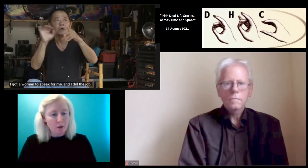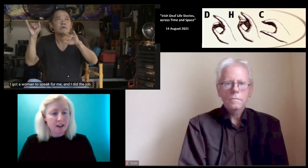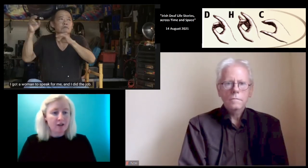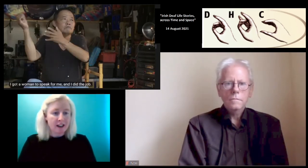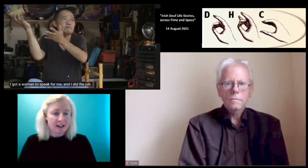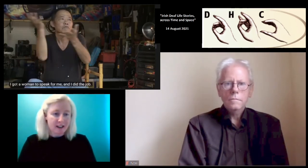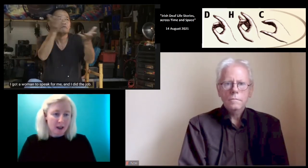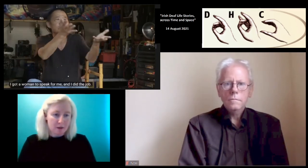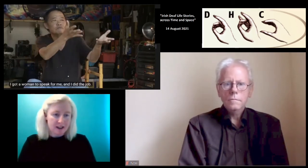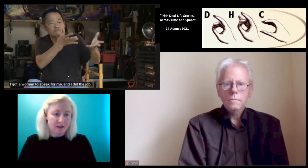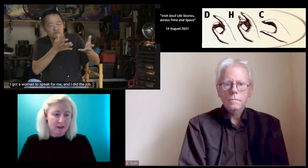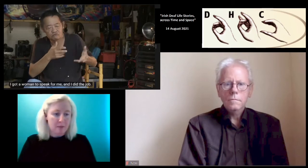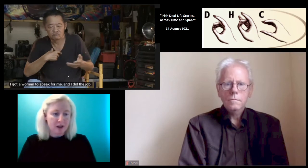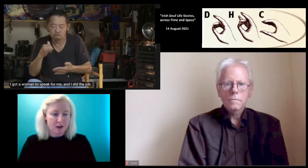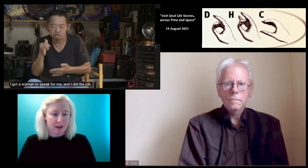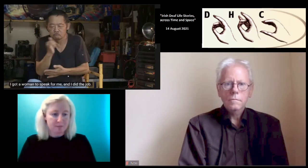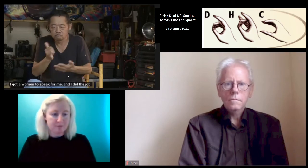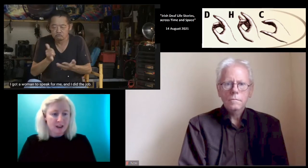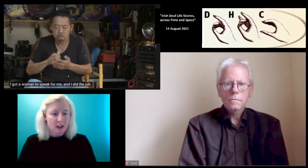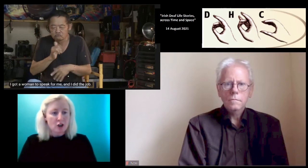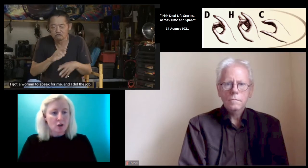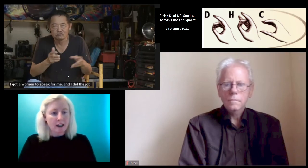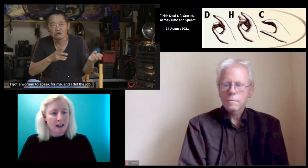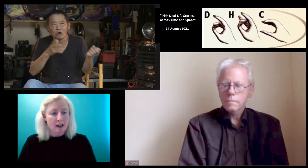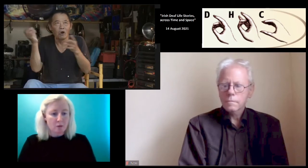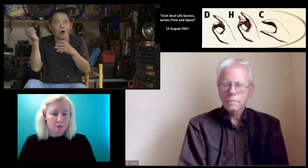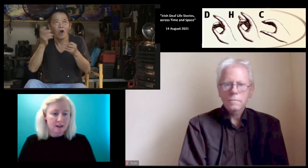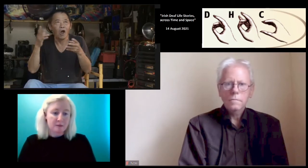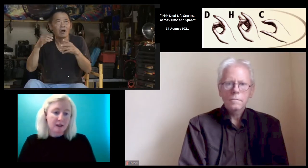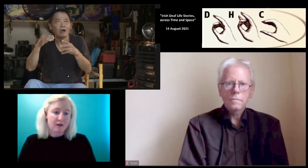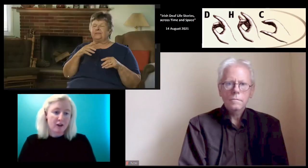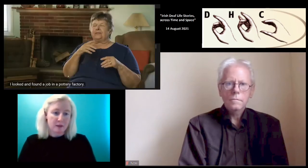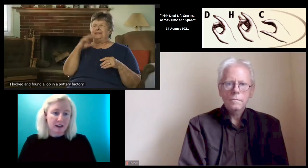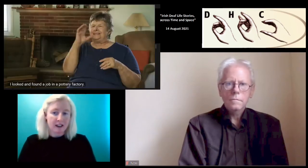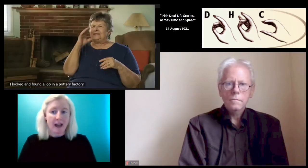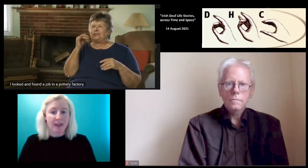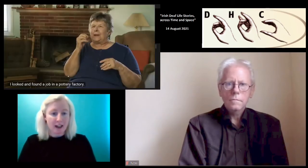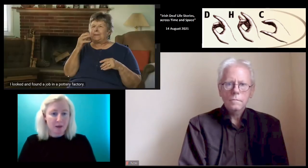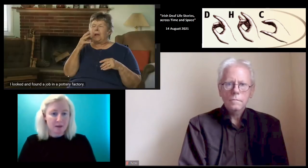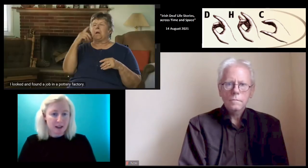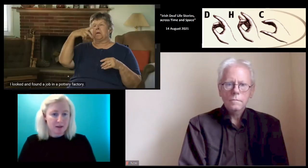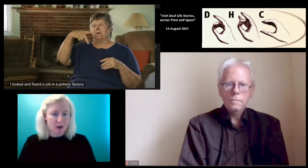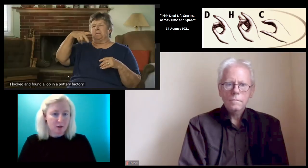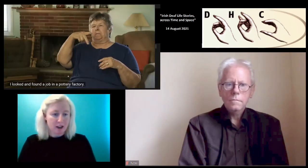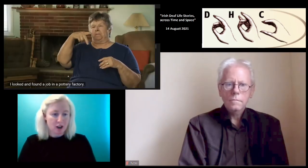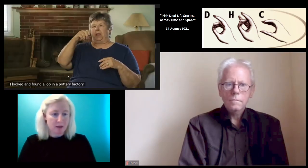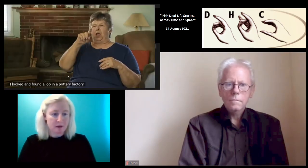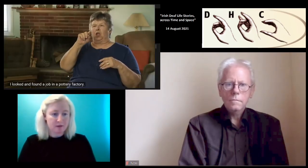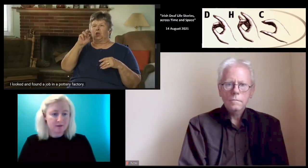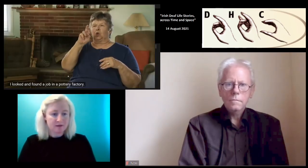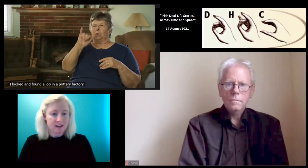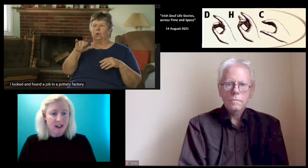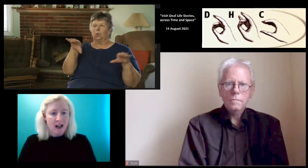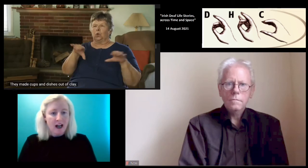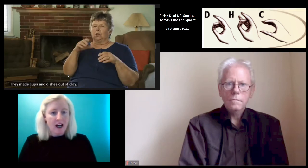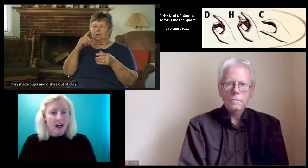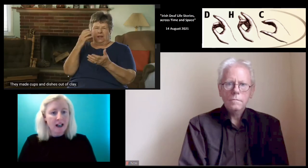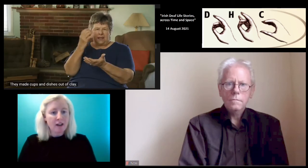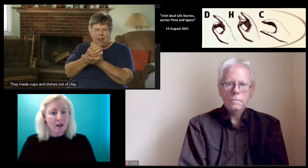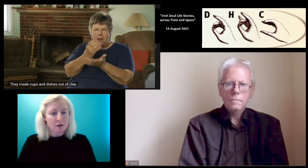However, when they realized I was deaf, that bothered them. So I got a woman to speak for me and then I was there to do my job.